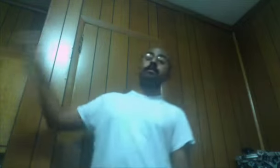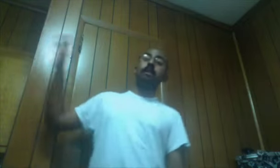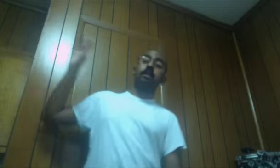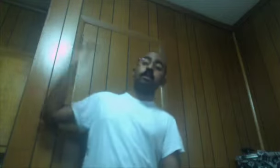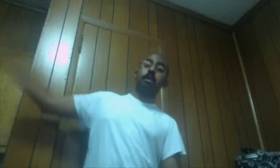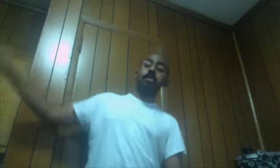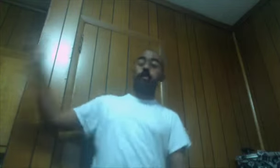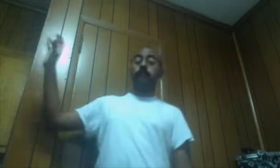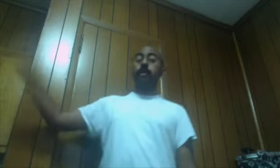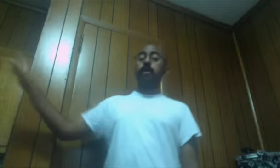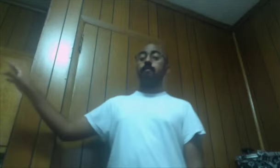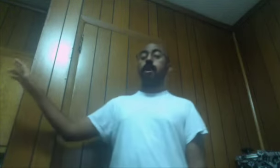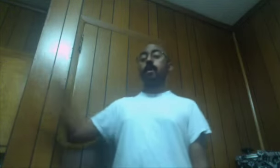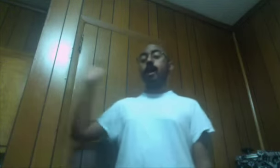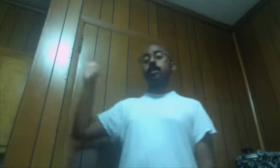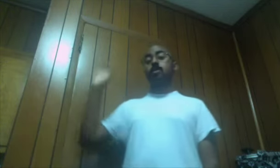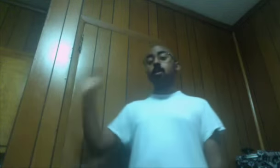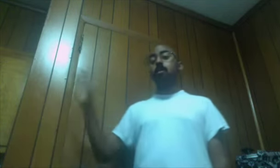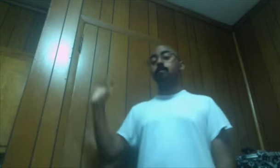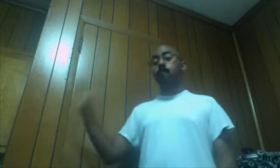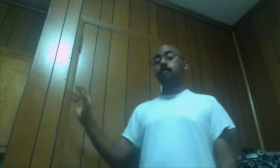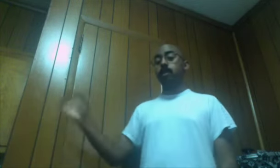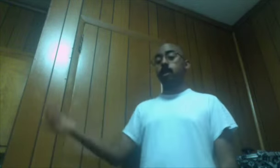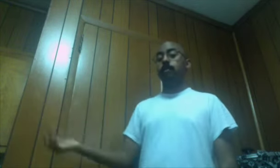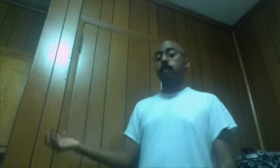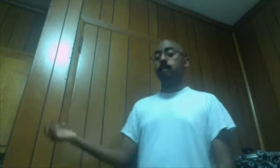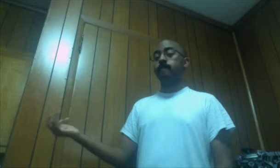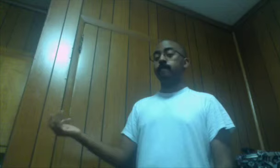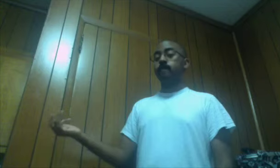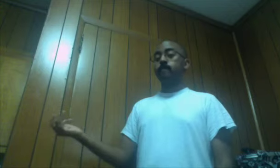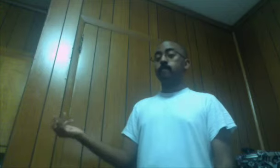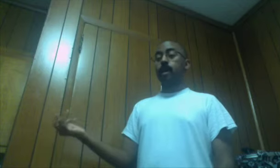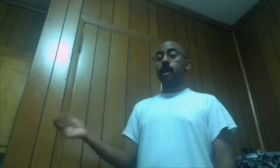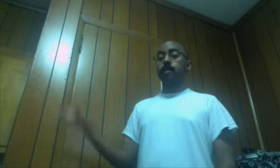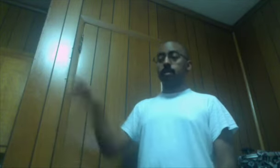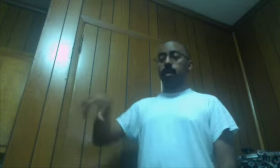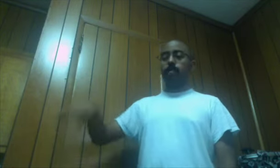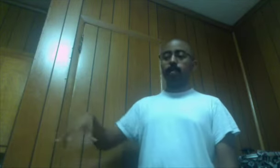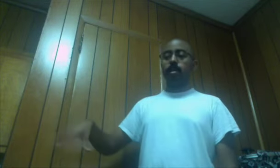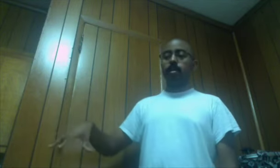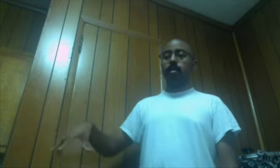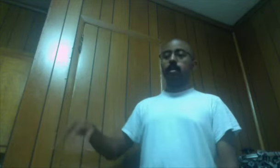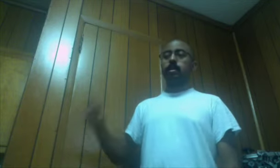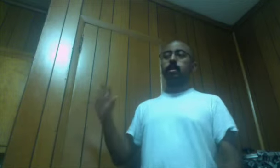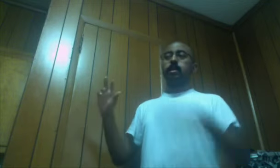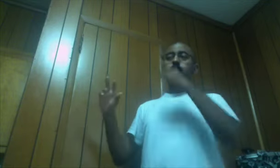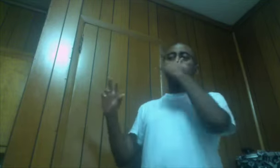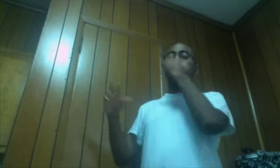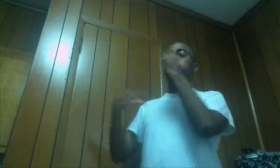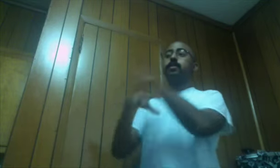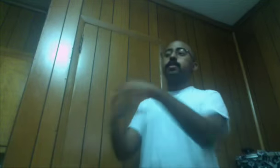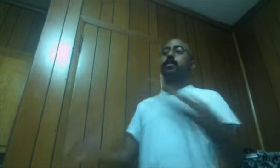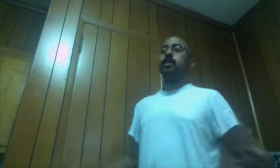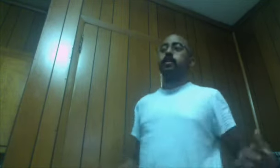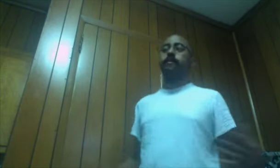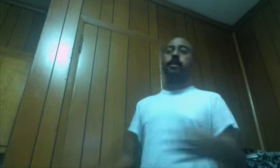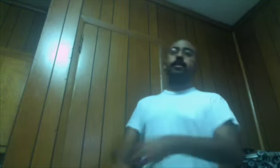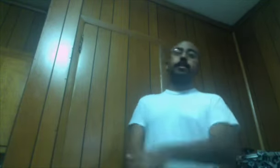Lost Her Fucking Mind Has No Memories Of him At That Point At Least He Goes And tries To Defend Her He